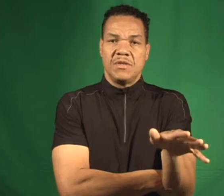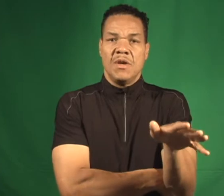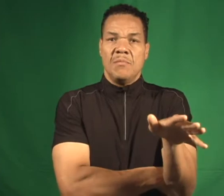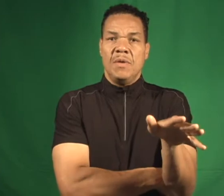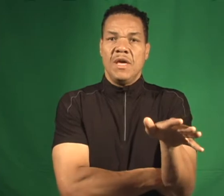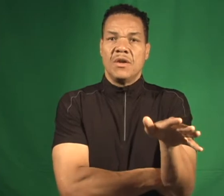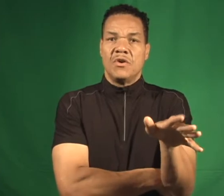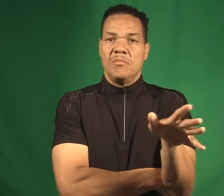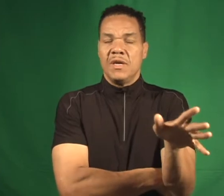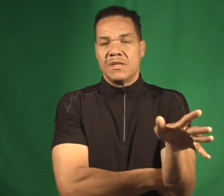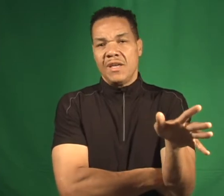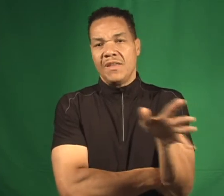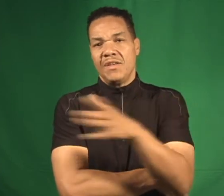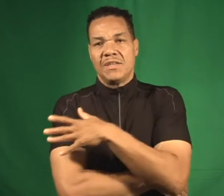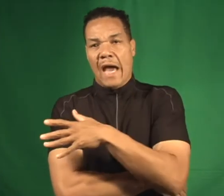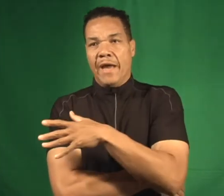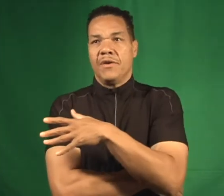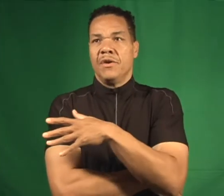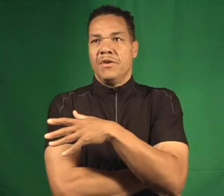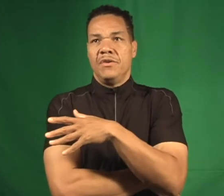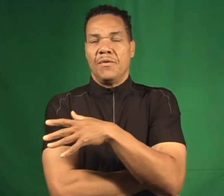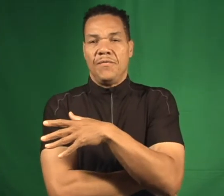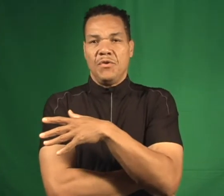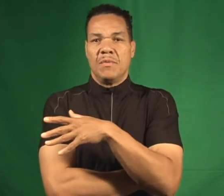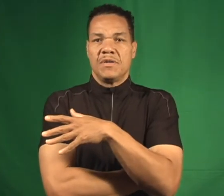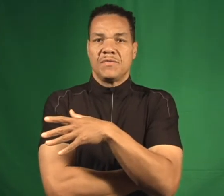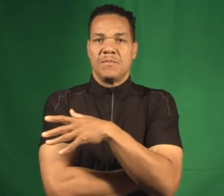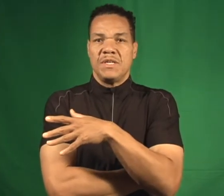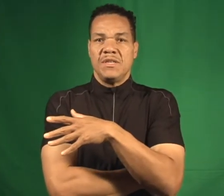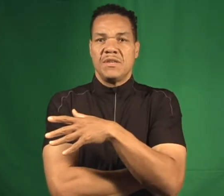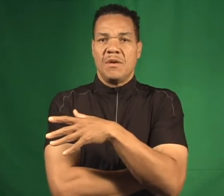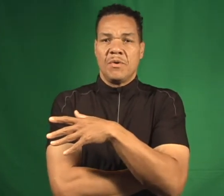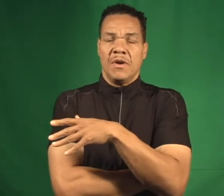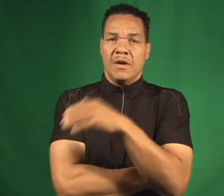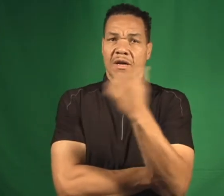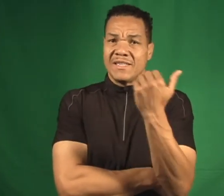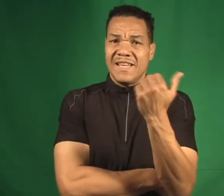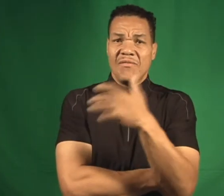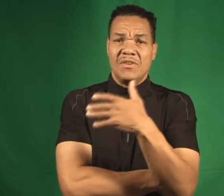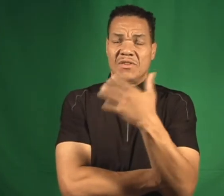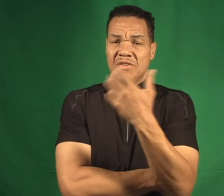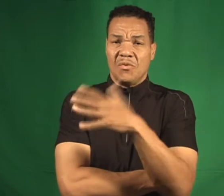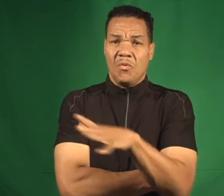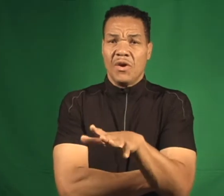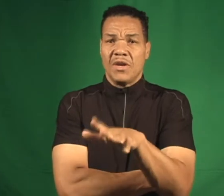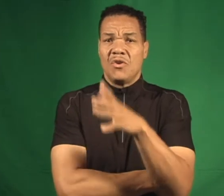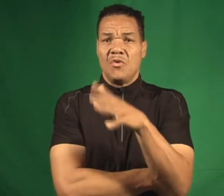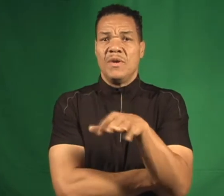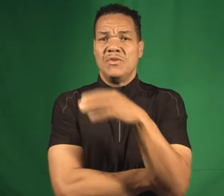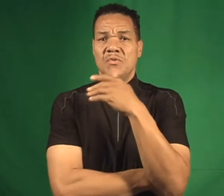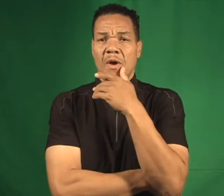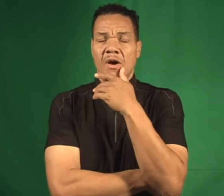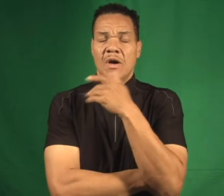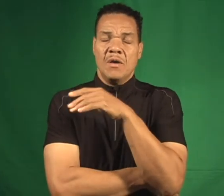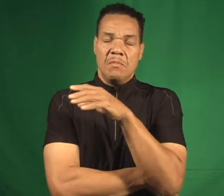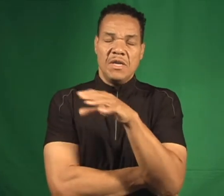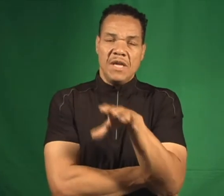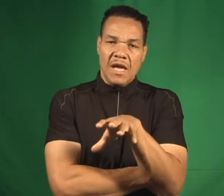to being at home because he had the entire, you know, few months from season number seven to work at home and do well. But yet,